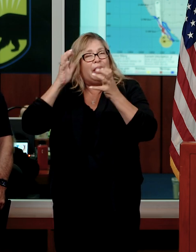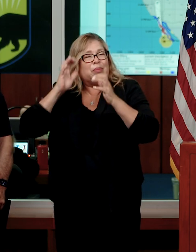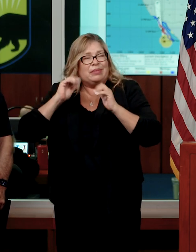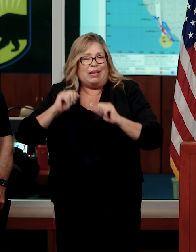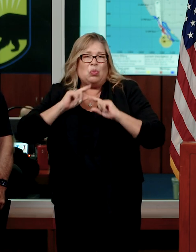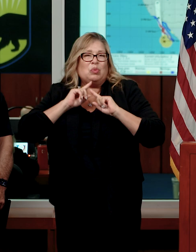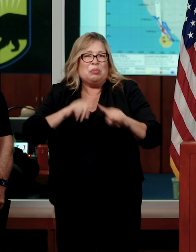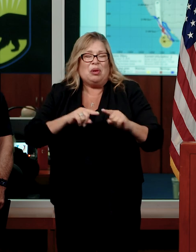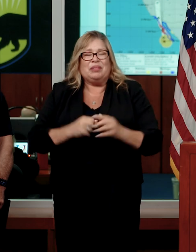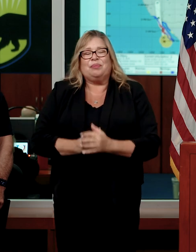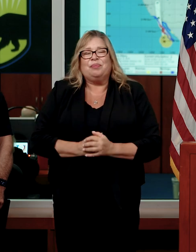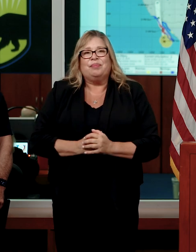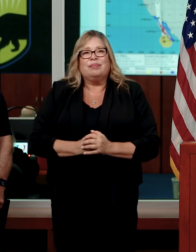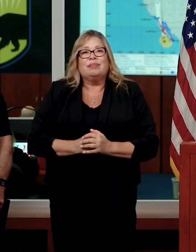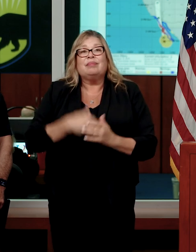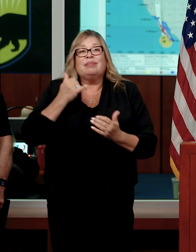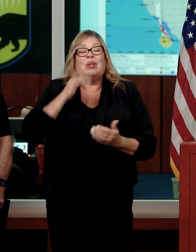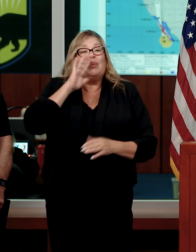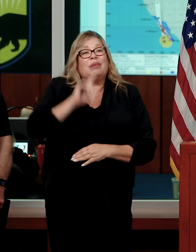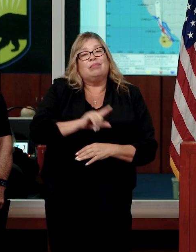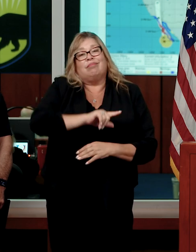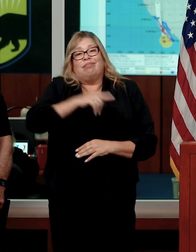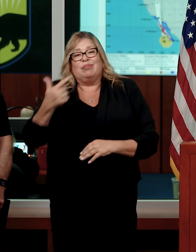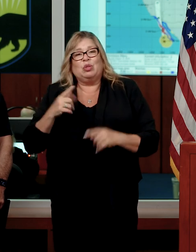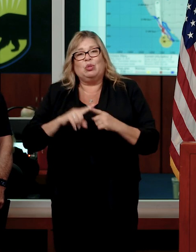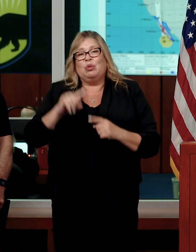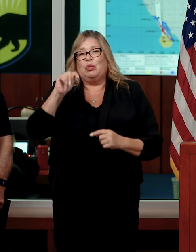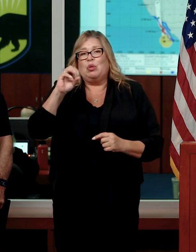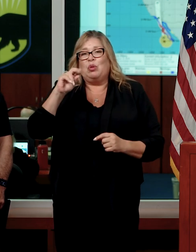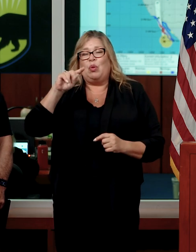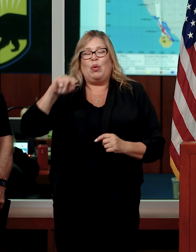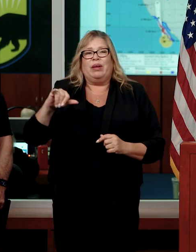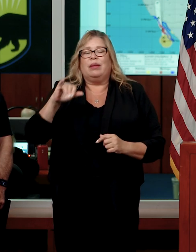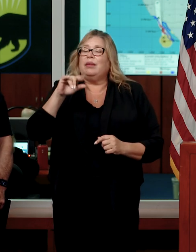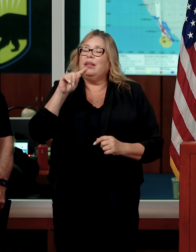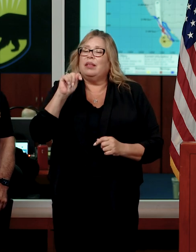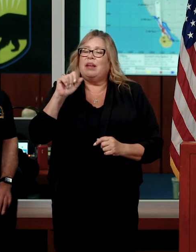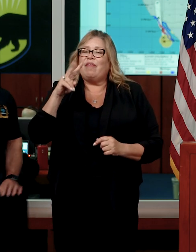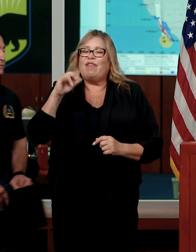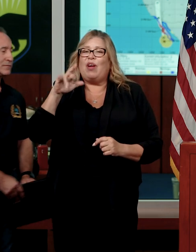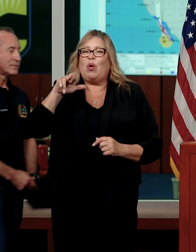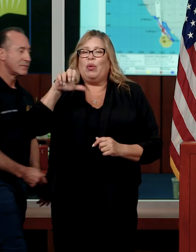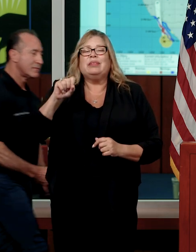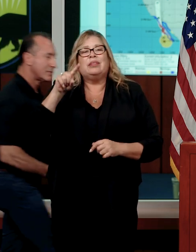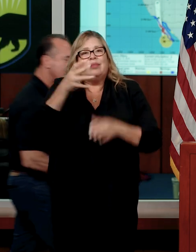And with that, I'd like to turn it over to Tony Tavares, the director of the California Department of Transportation.